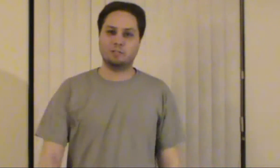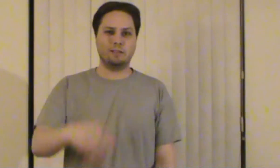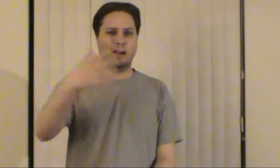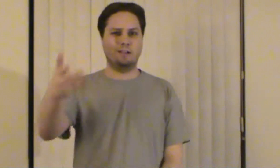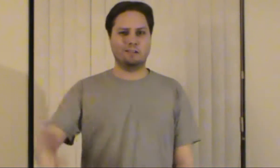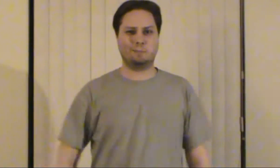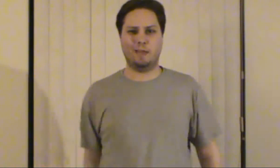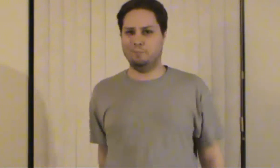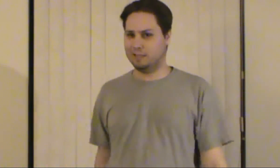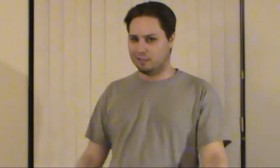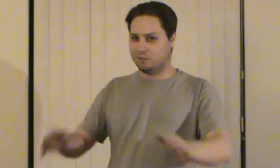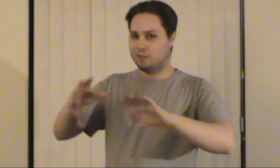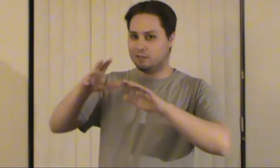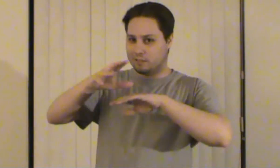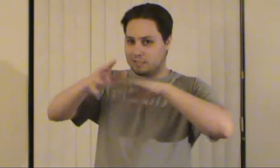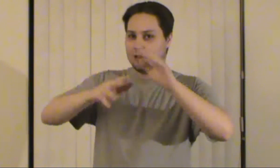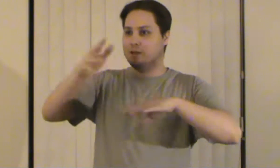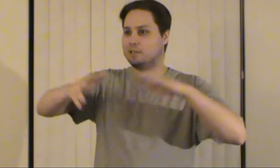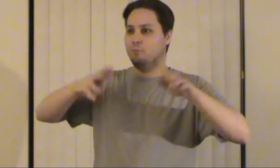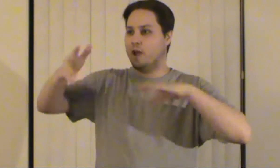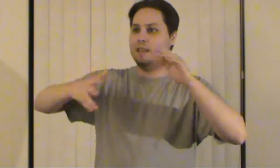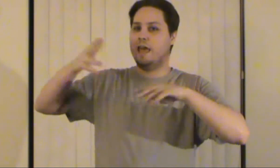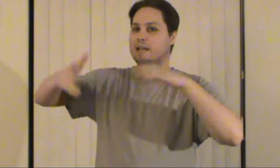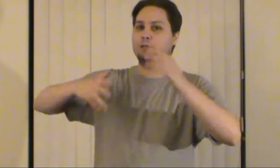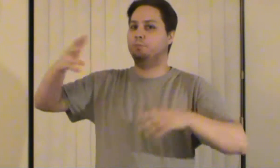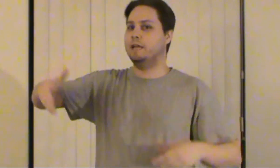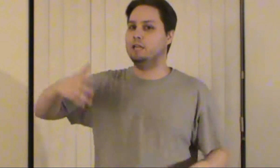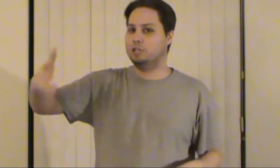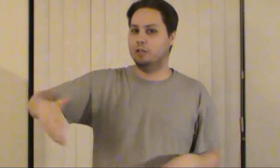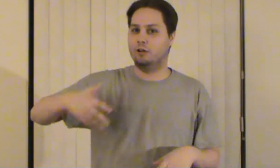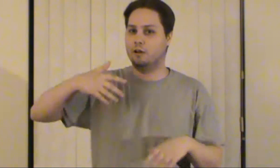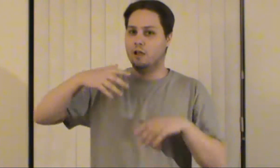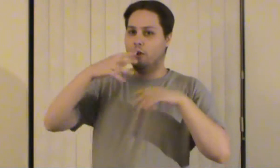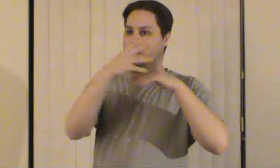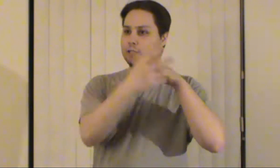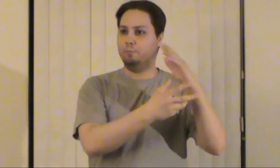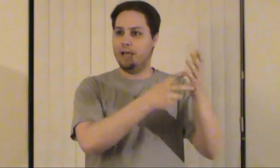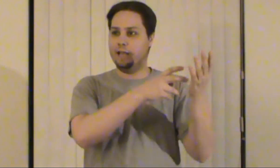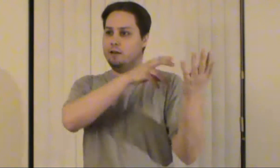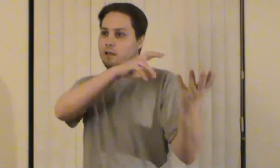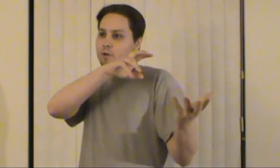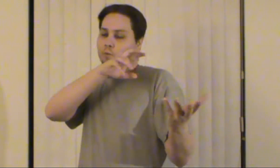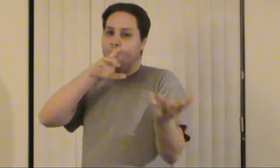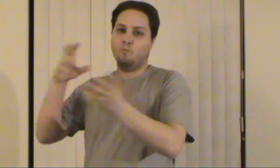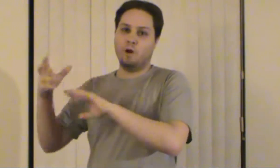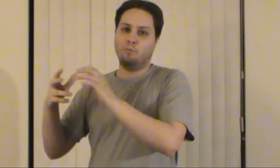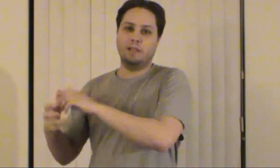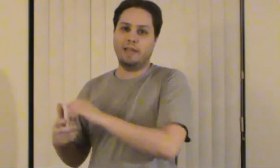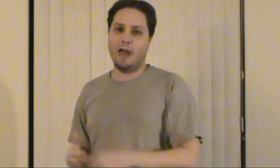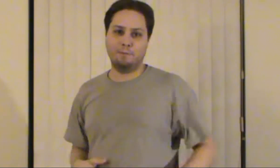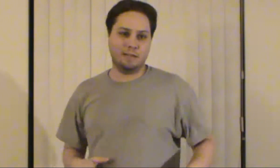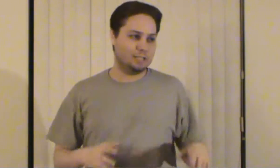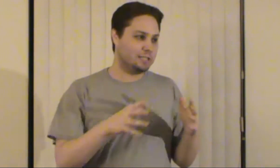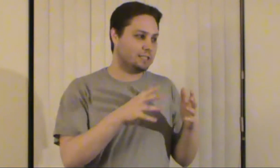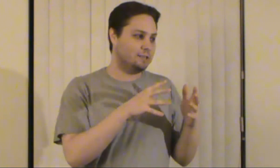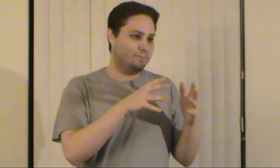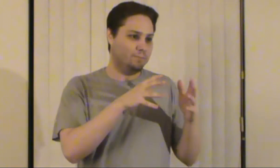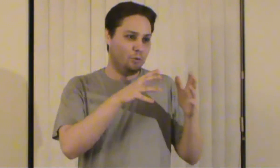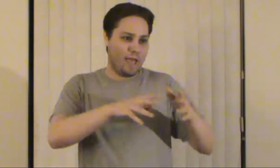know it's really hard to explain but the the sequence and when they explain each other or explain what really happened is just the